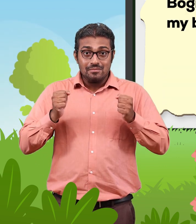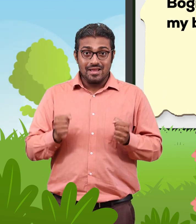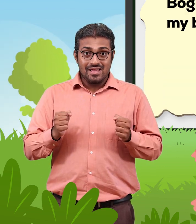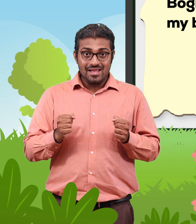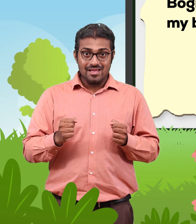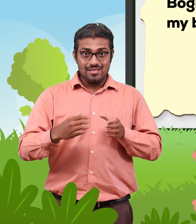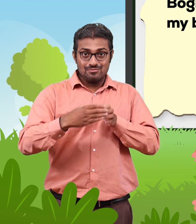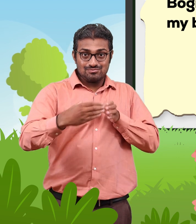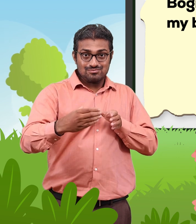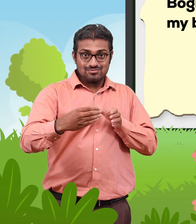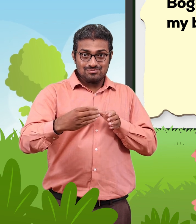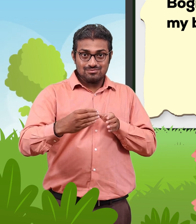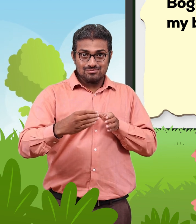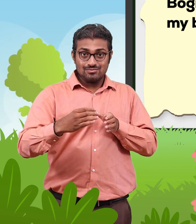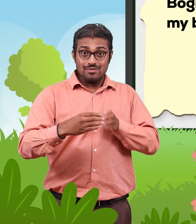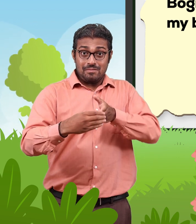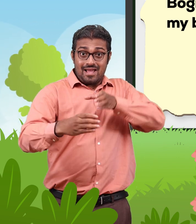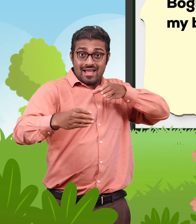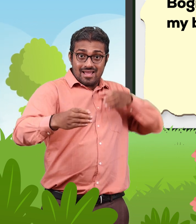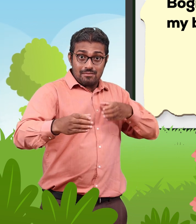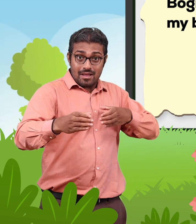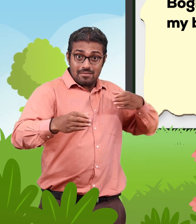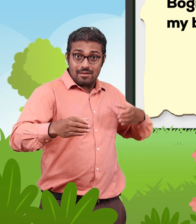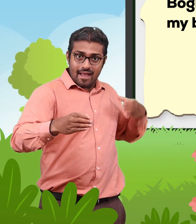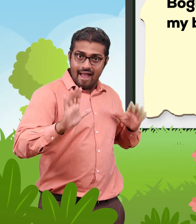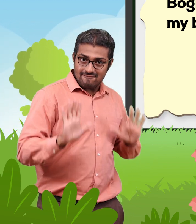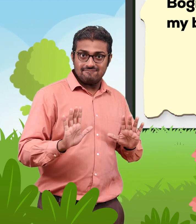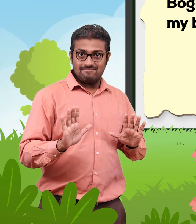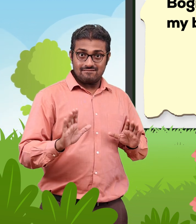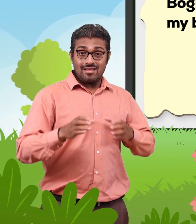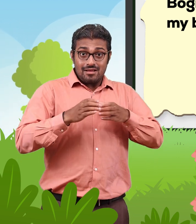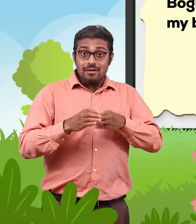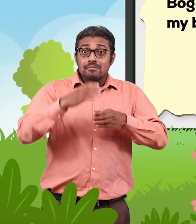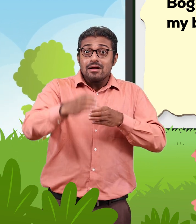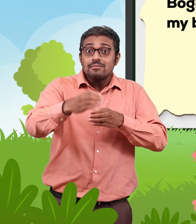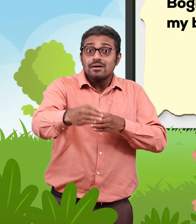Bogies before my bogey. Bogies after my bogey. Make a chain.